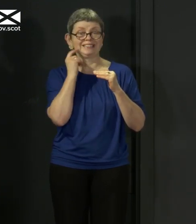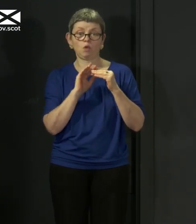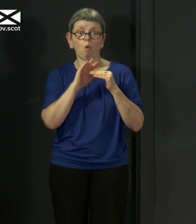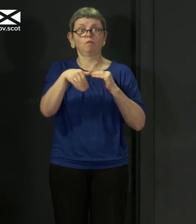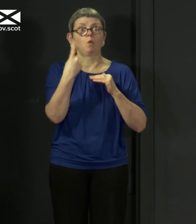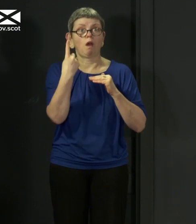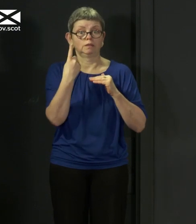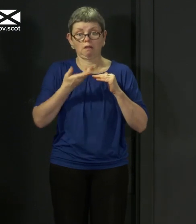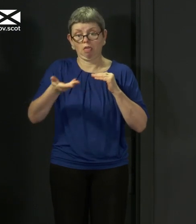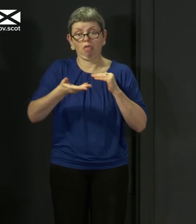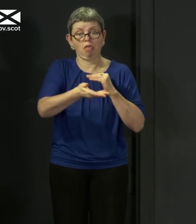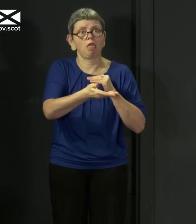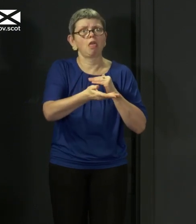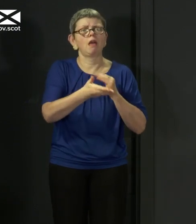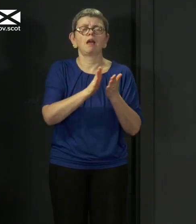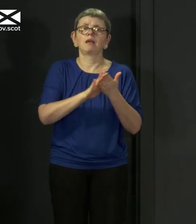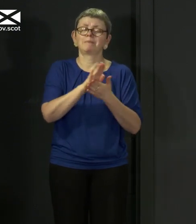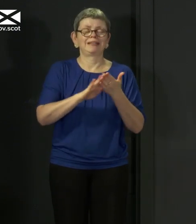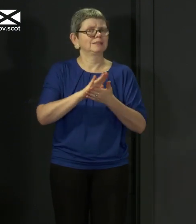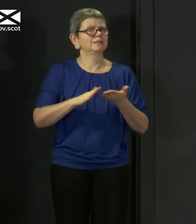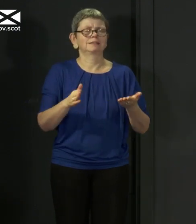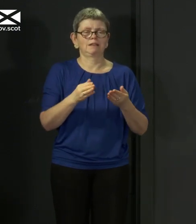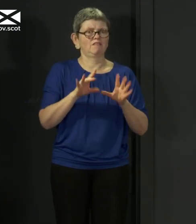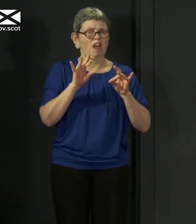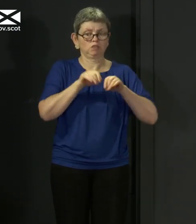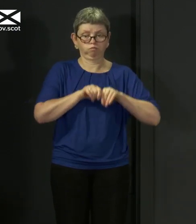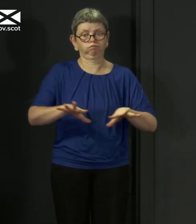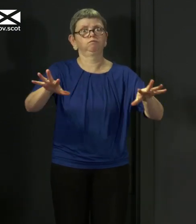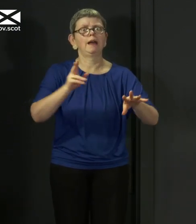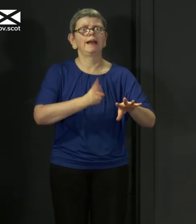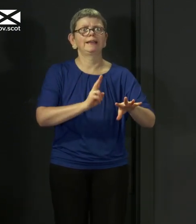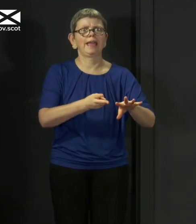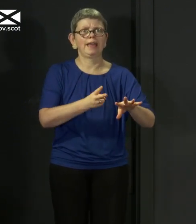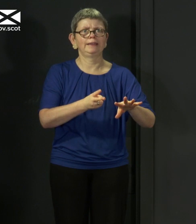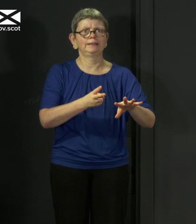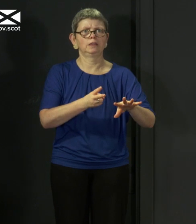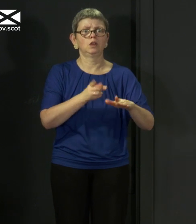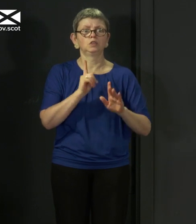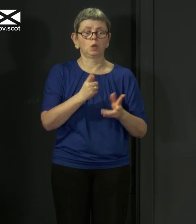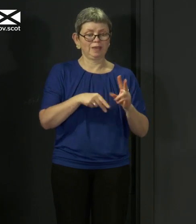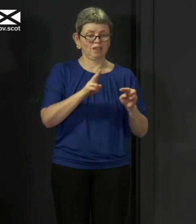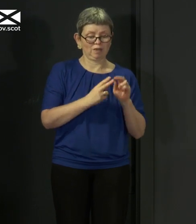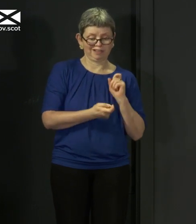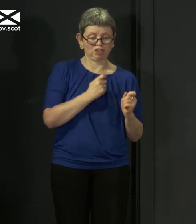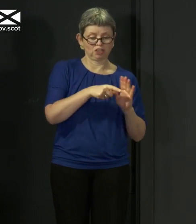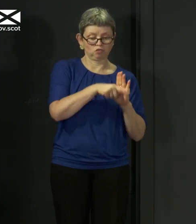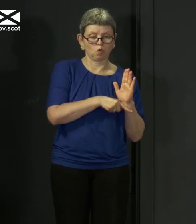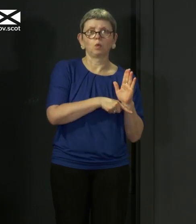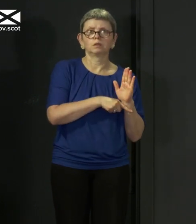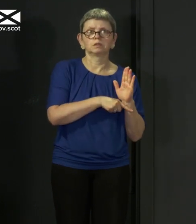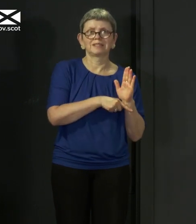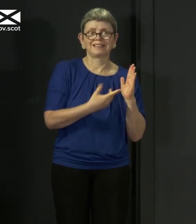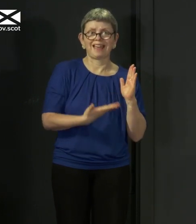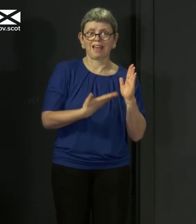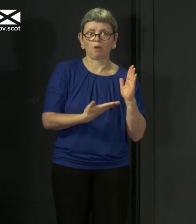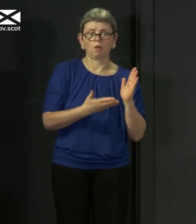Within days of that, all of the indicators that are suggesting progress now would start to go in the wrong direction again. That would mean more cases, more